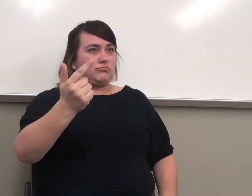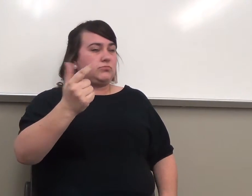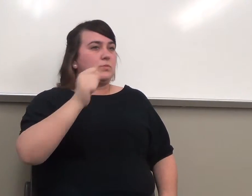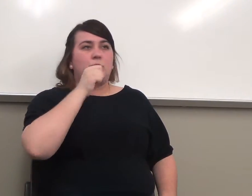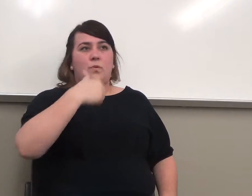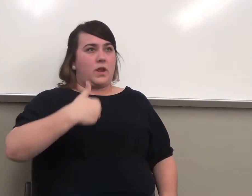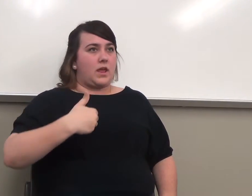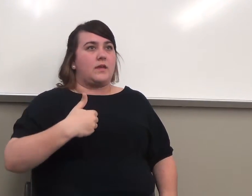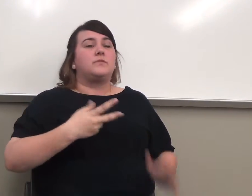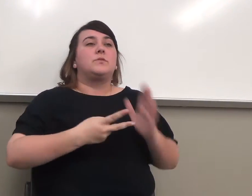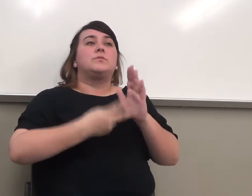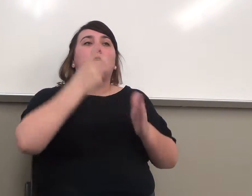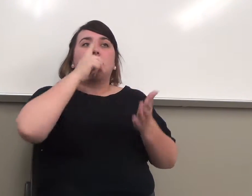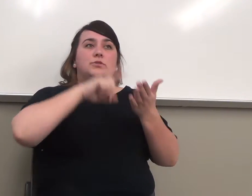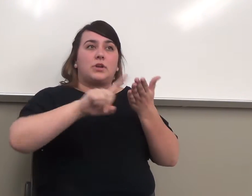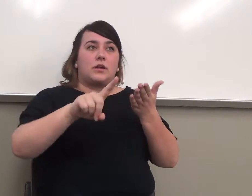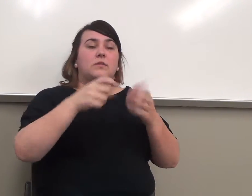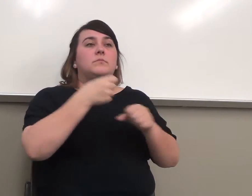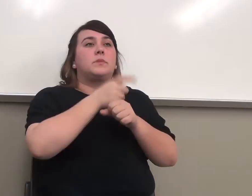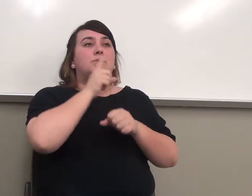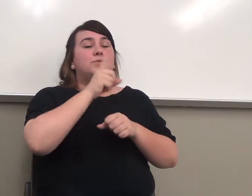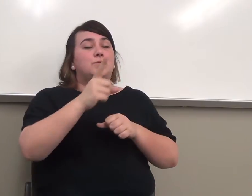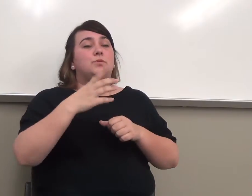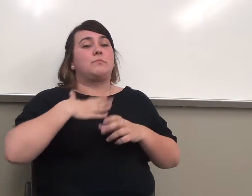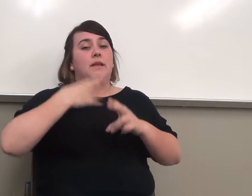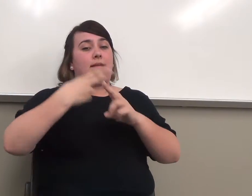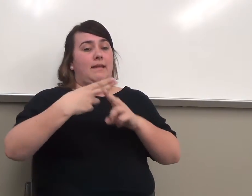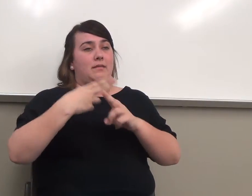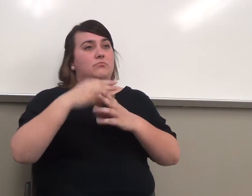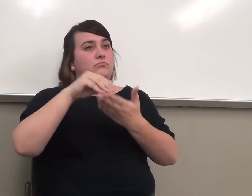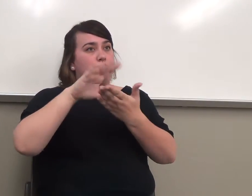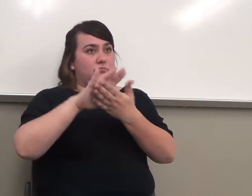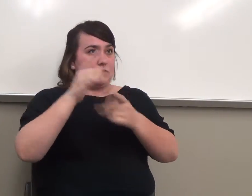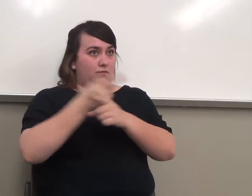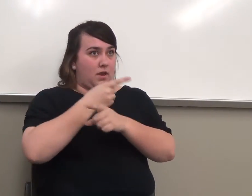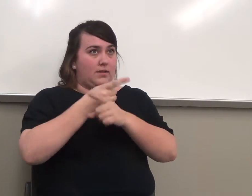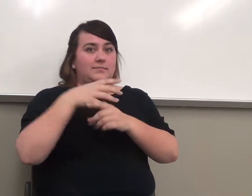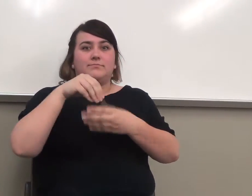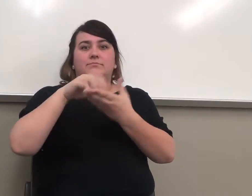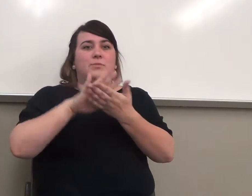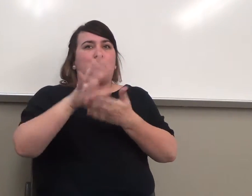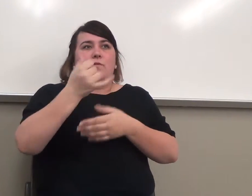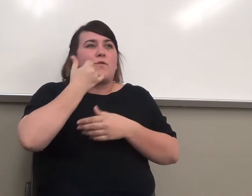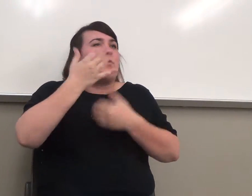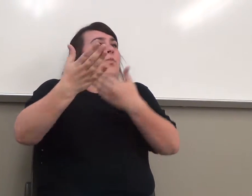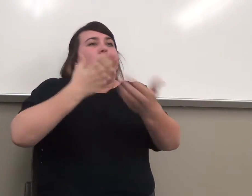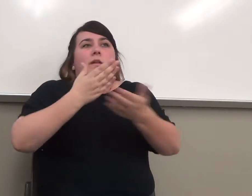check to make sure that you have my name, you know, put it into your phone or whatever so that you can